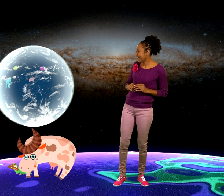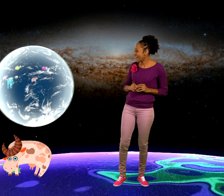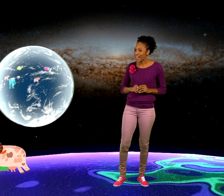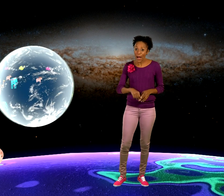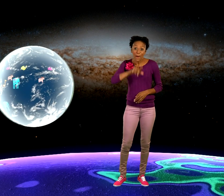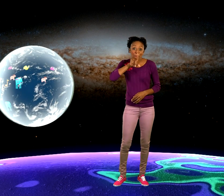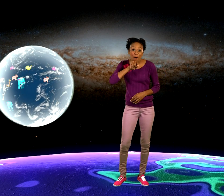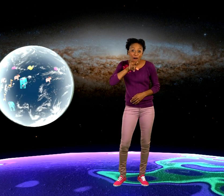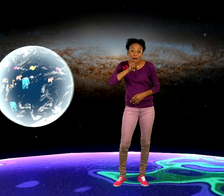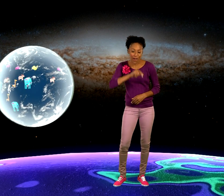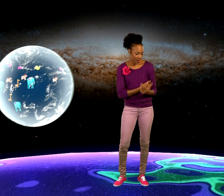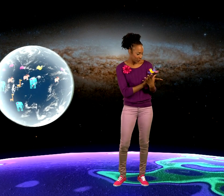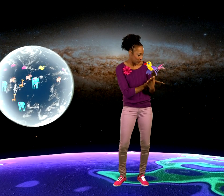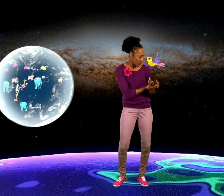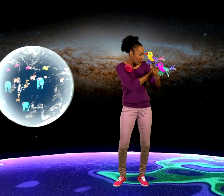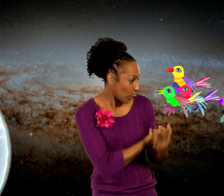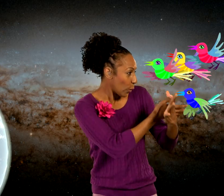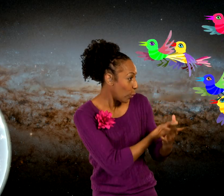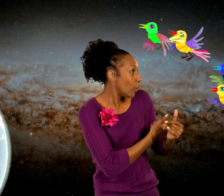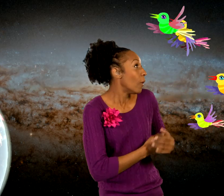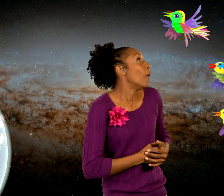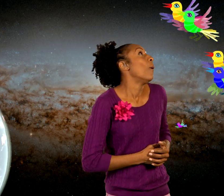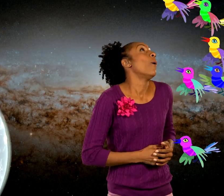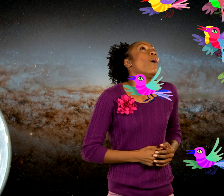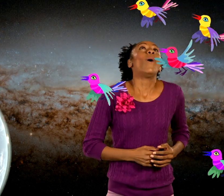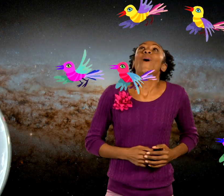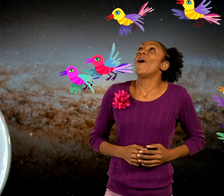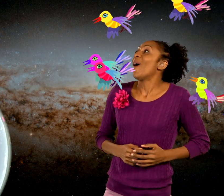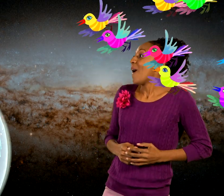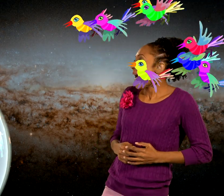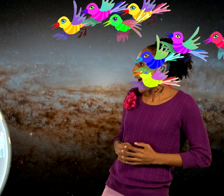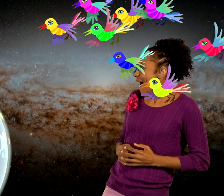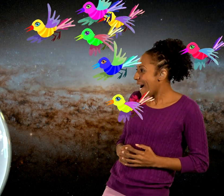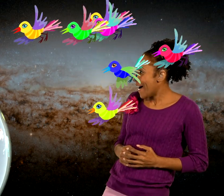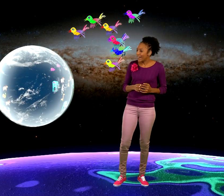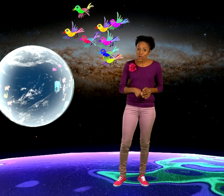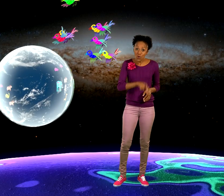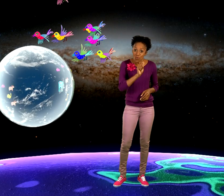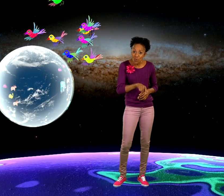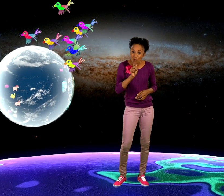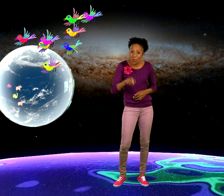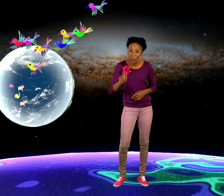Birds And human beings